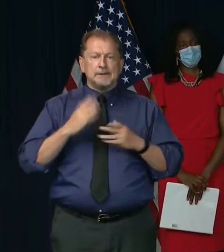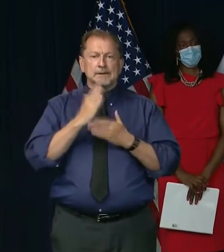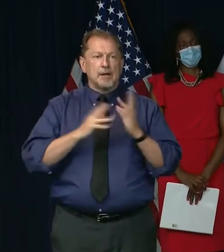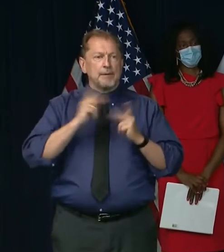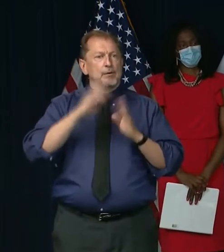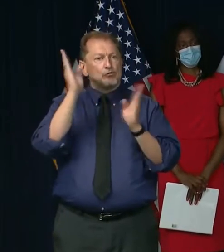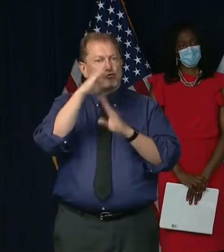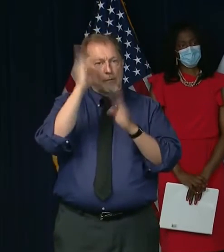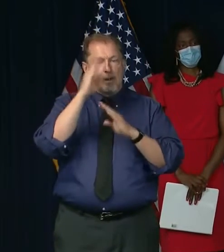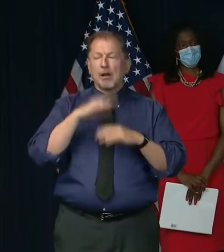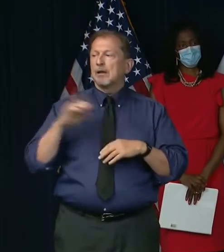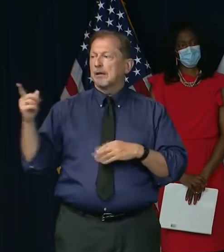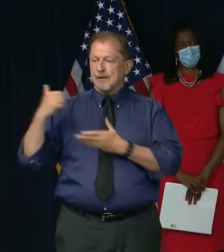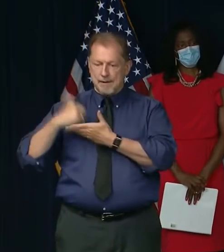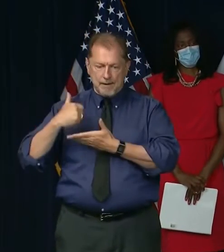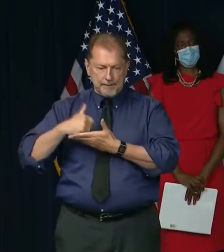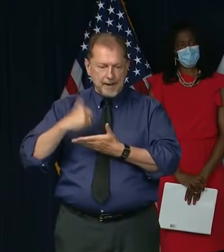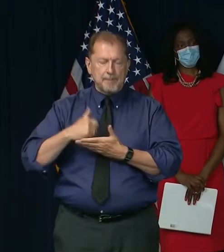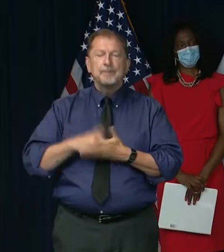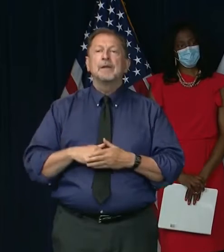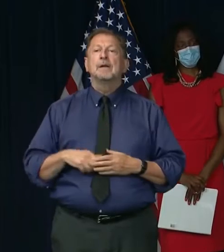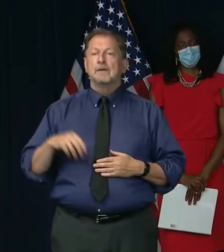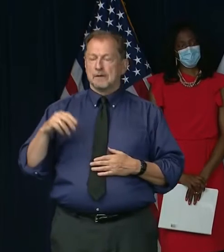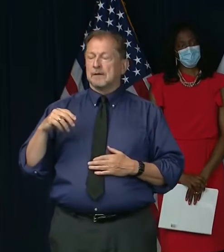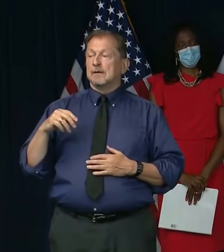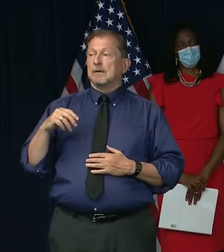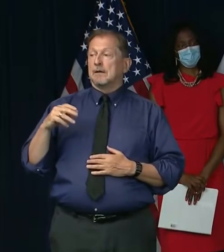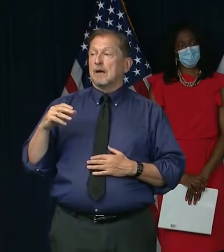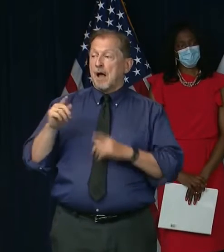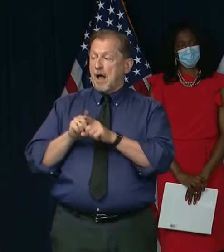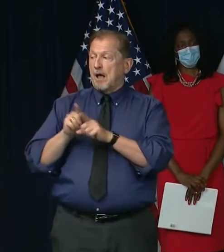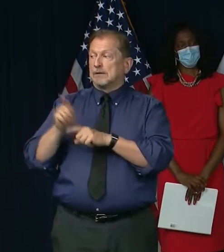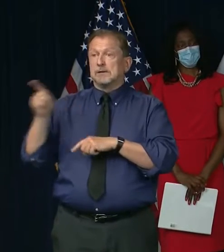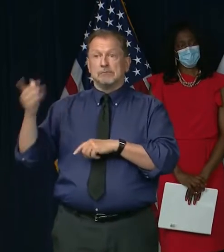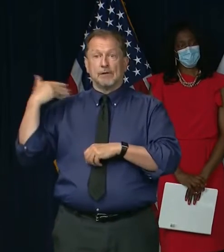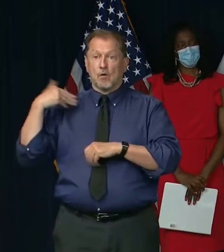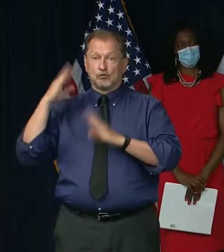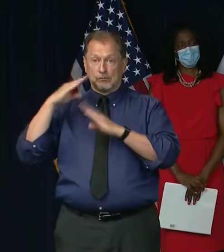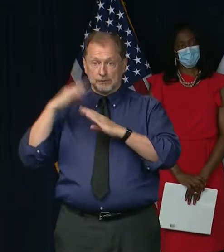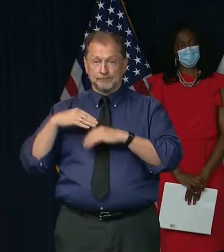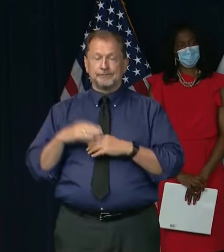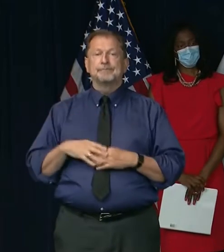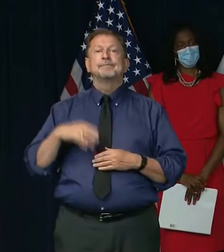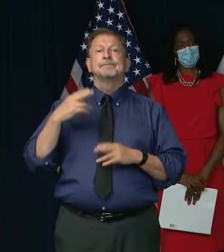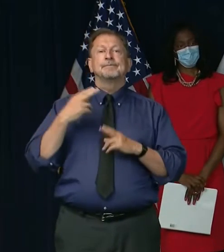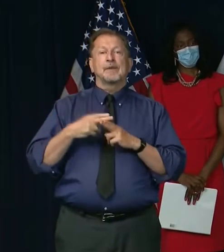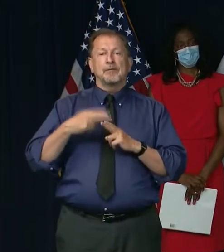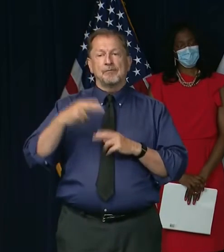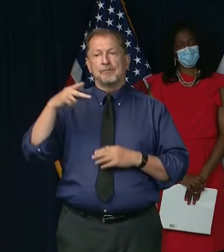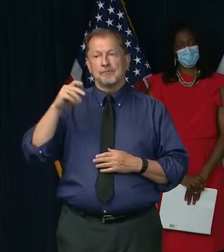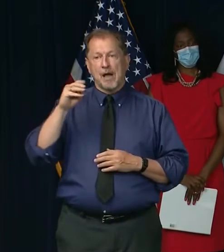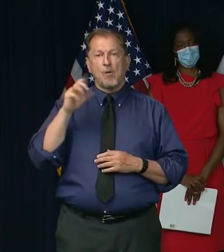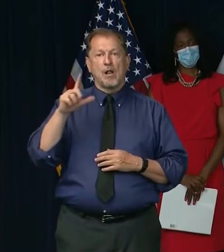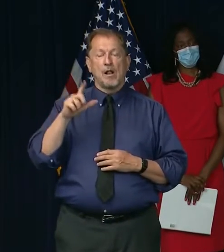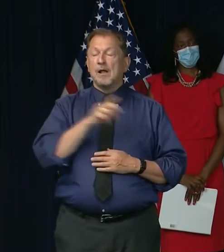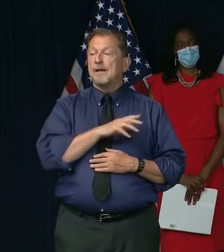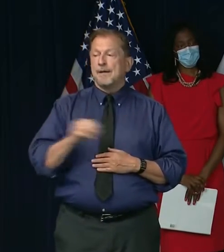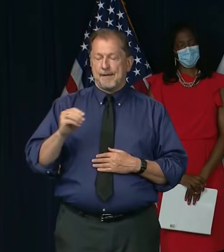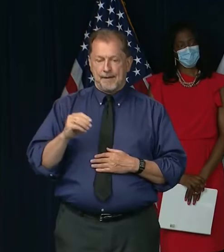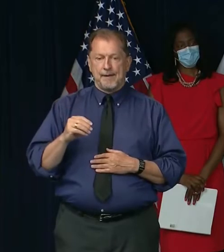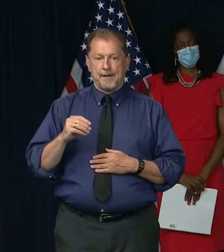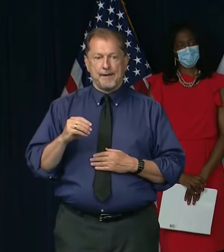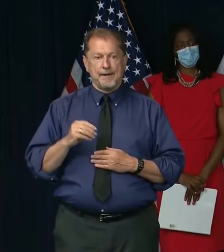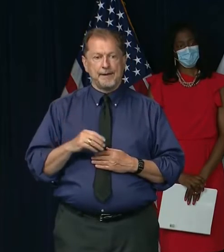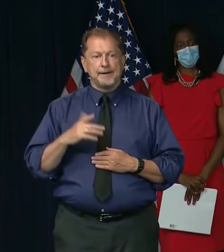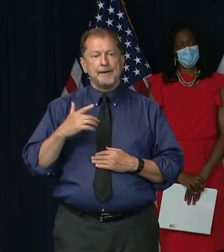and he wanted to help them reform their lives as he had himself, a man named Heckey Powell. And I just, you know,